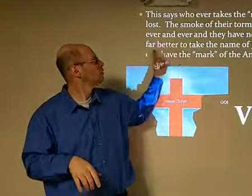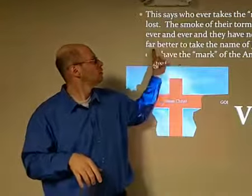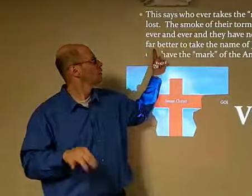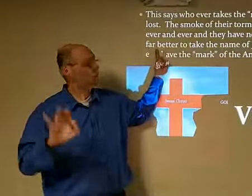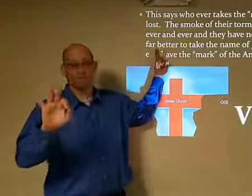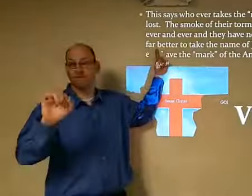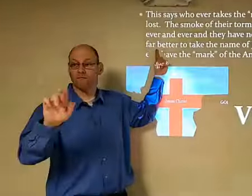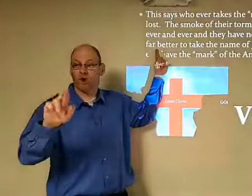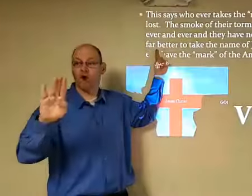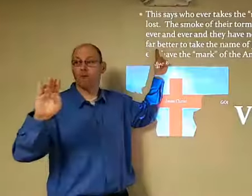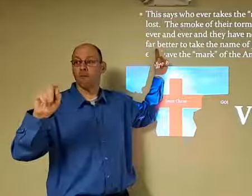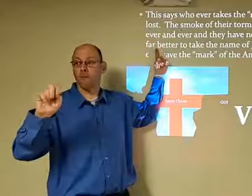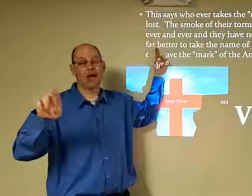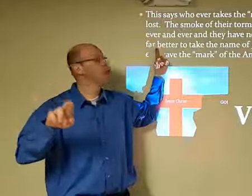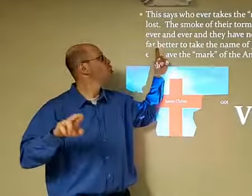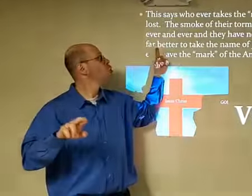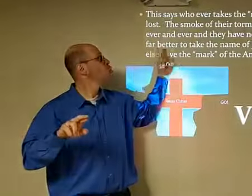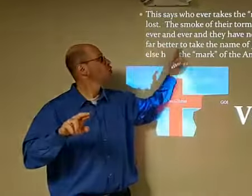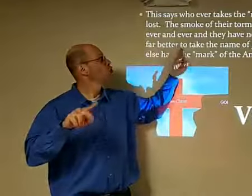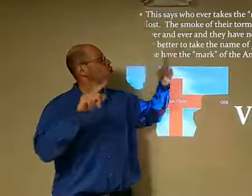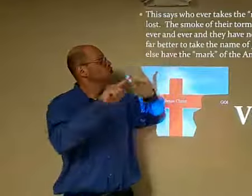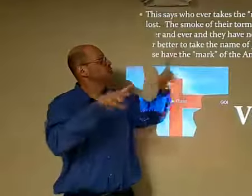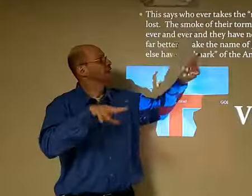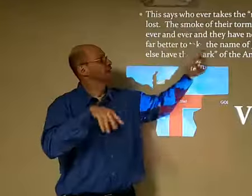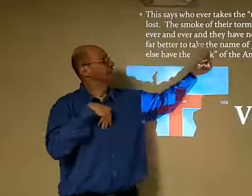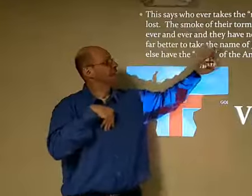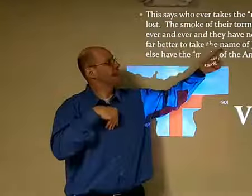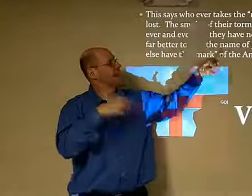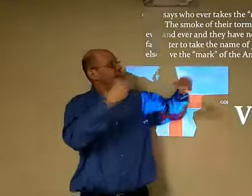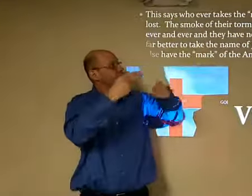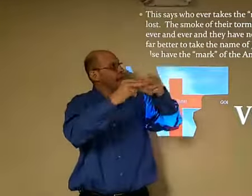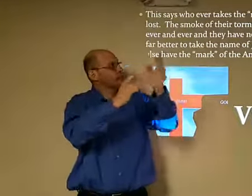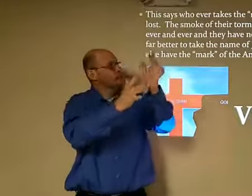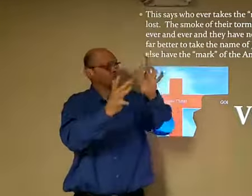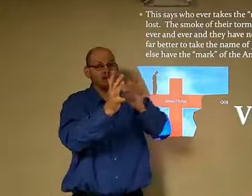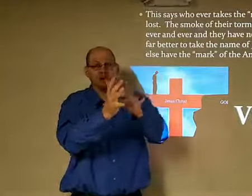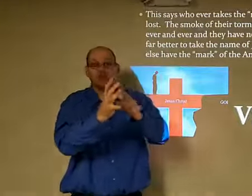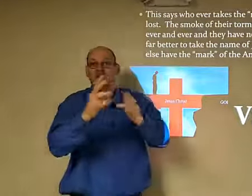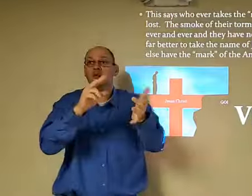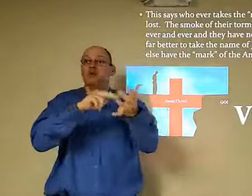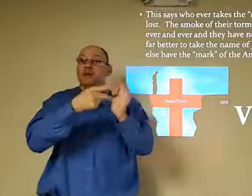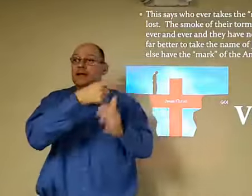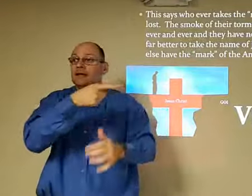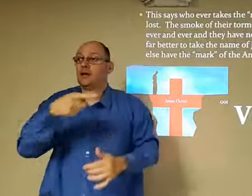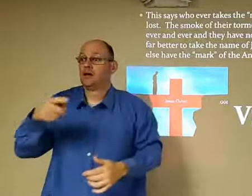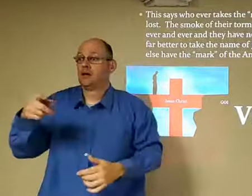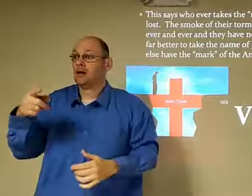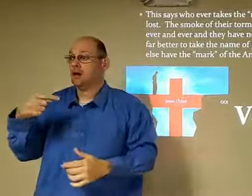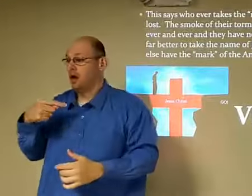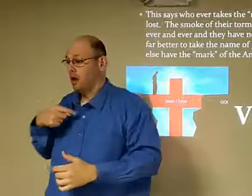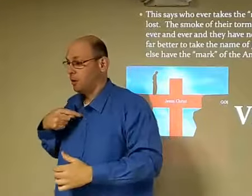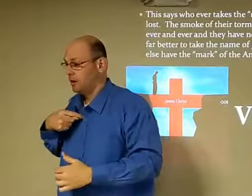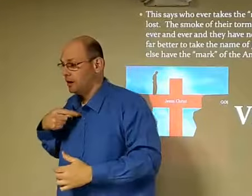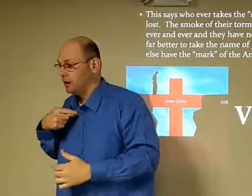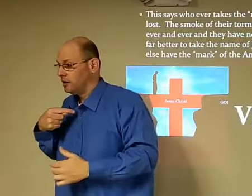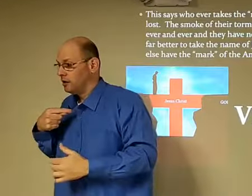so let's explain this